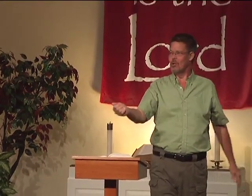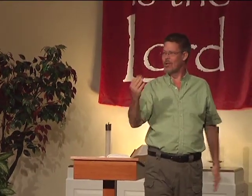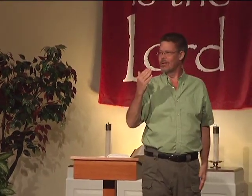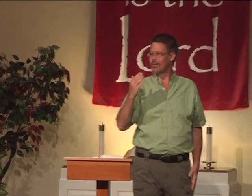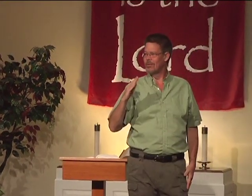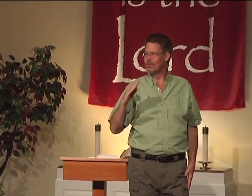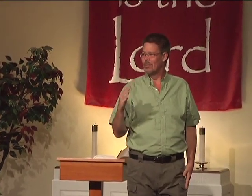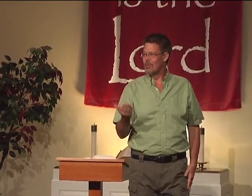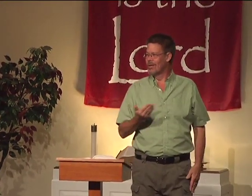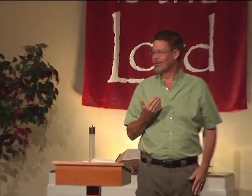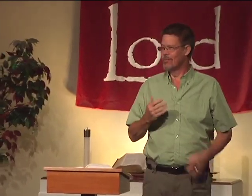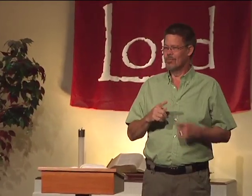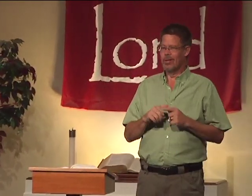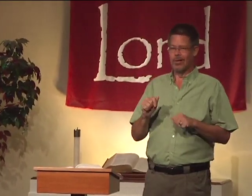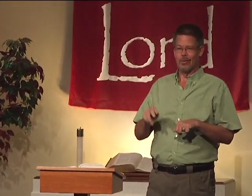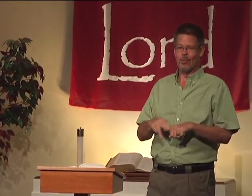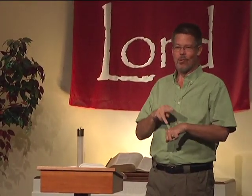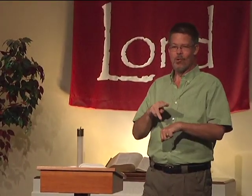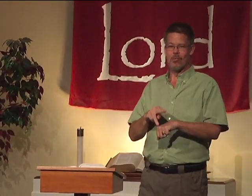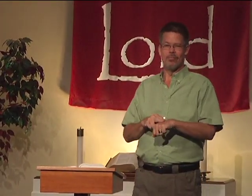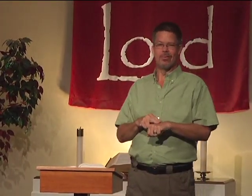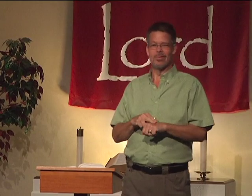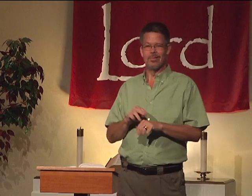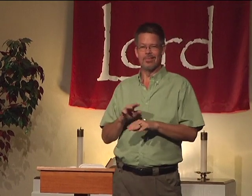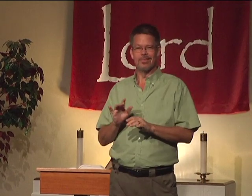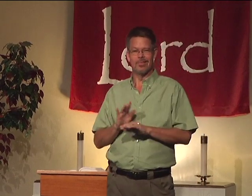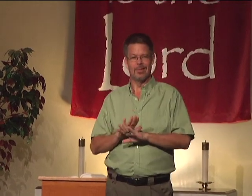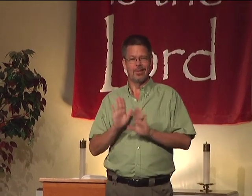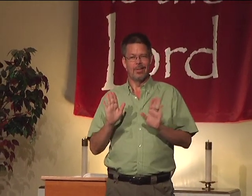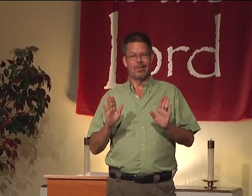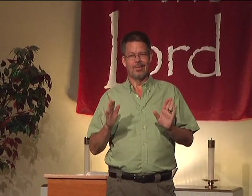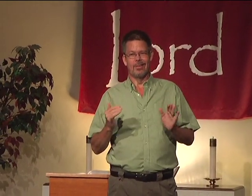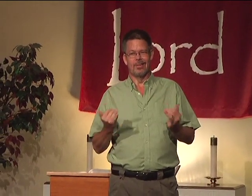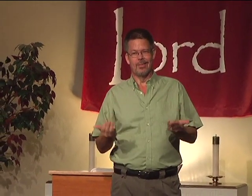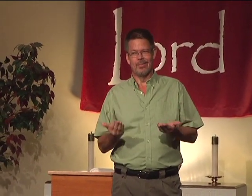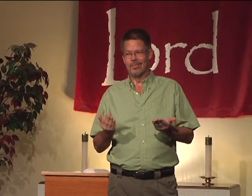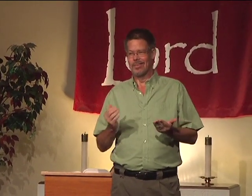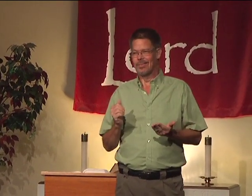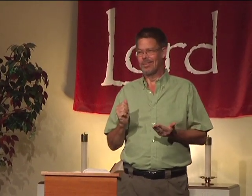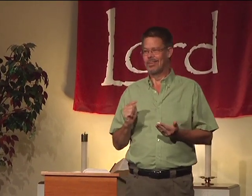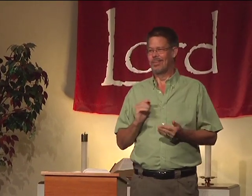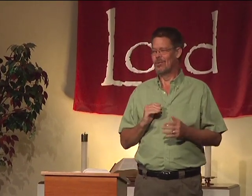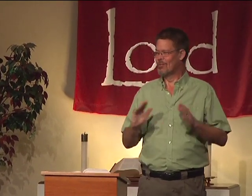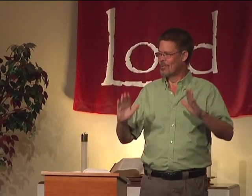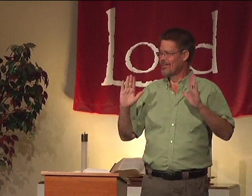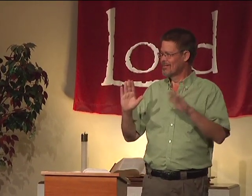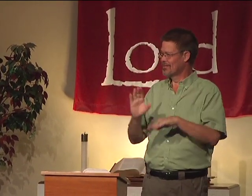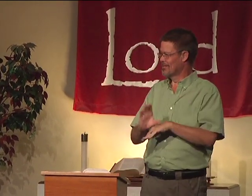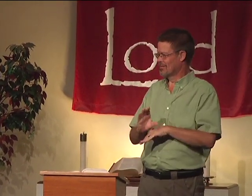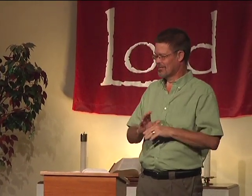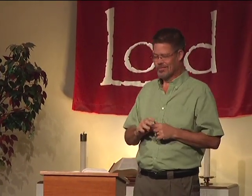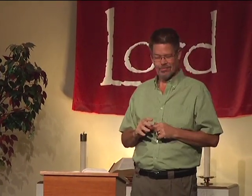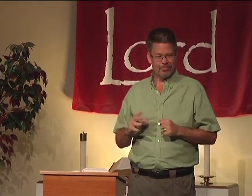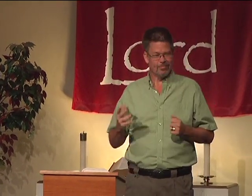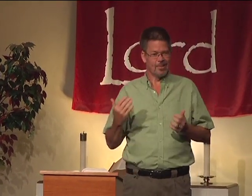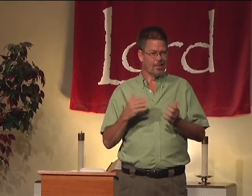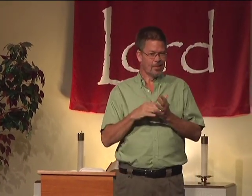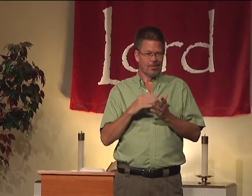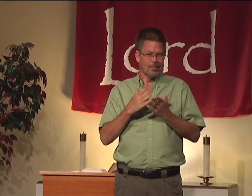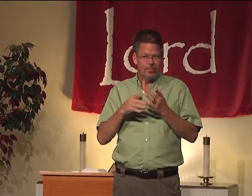morning. And welcome to a normal Sunday here at this wonderful